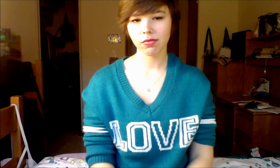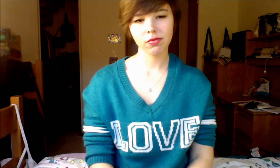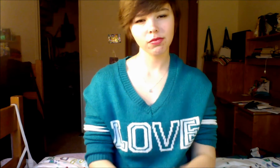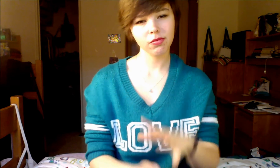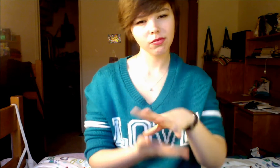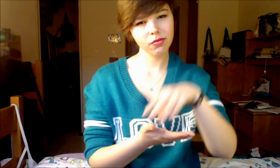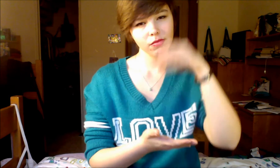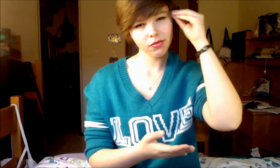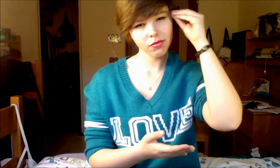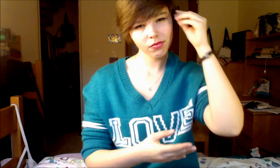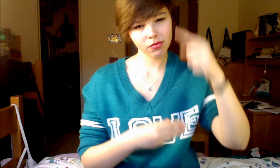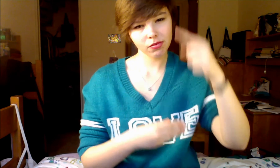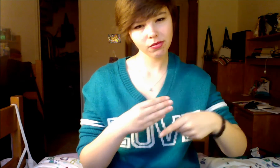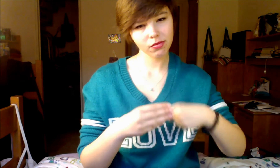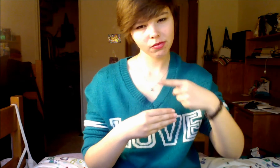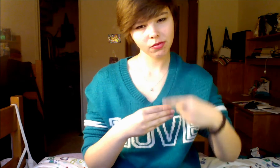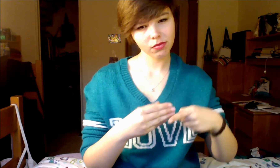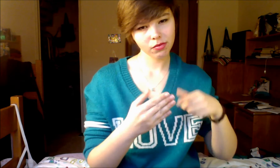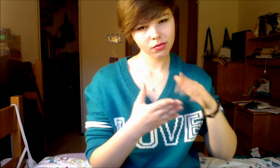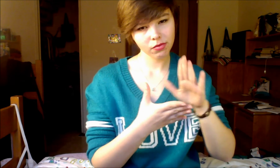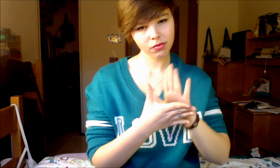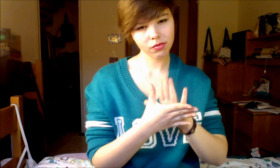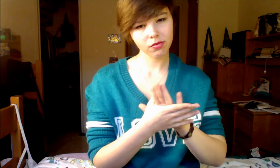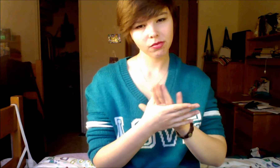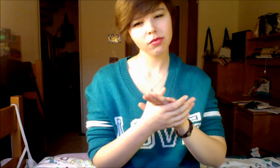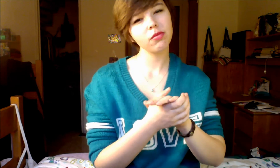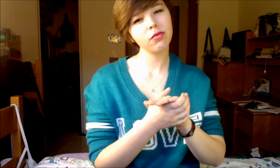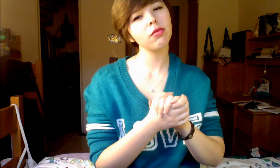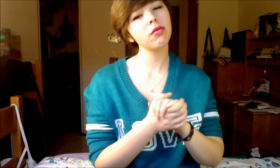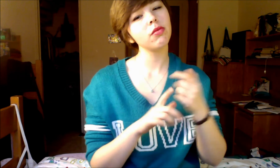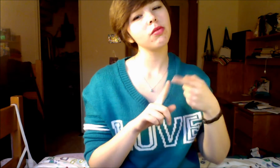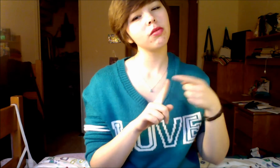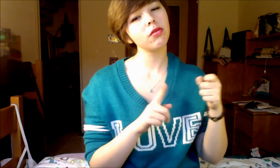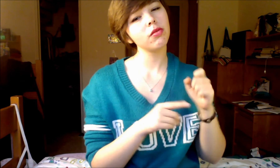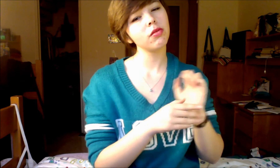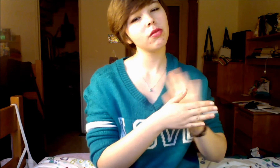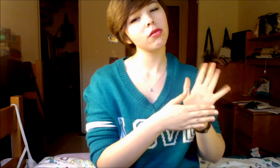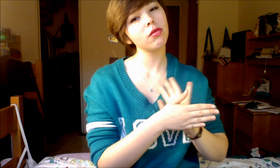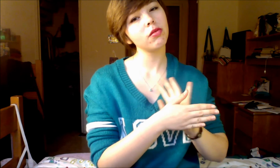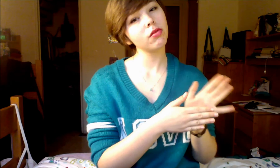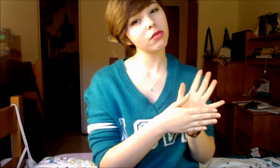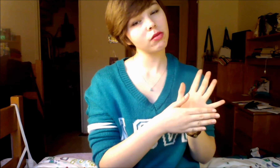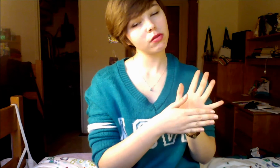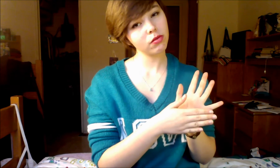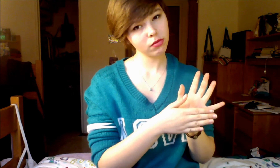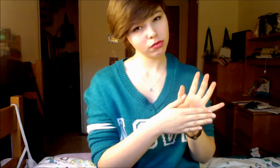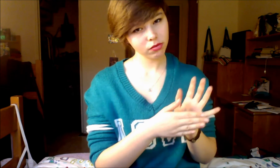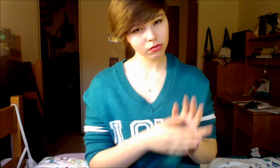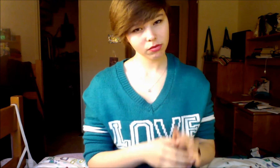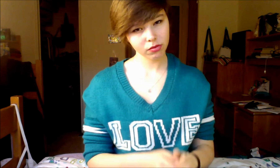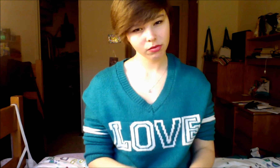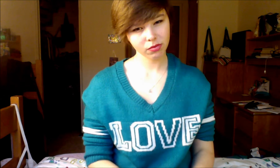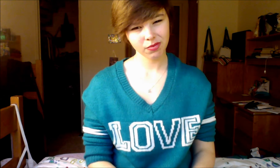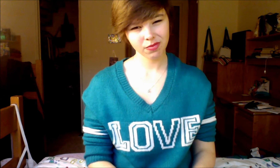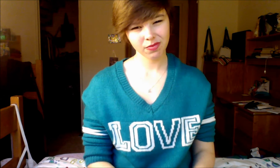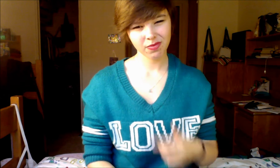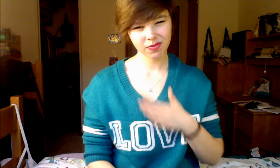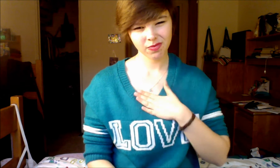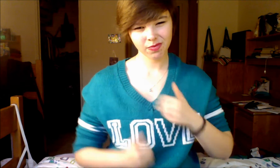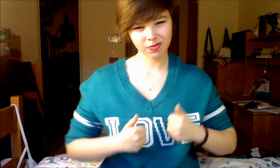I cut my teeth on wedding rings in the movies And I'm not proud of